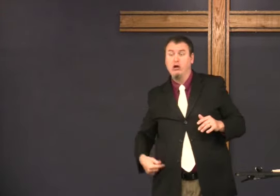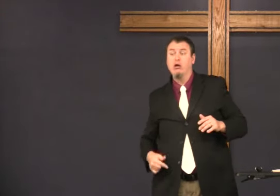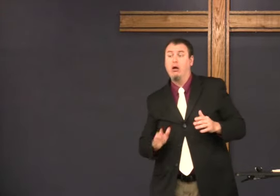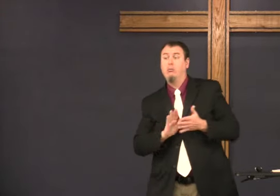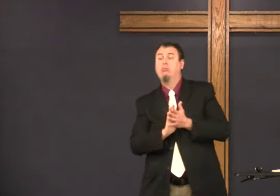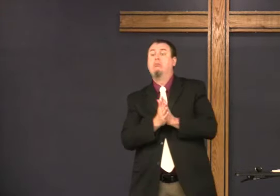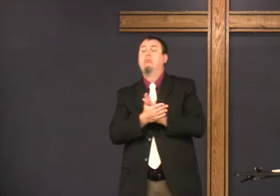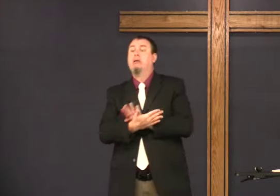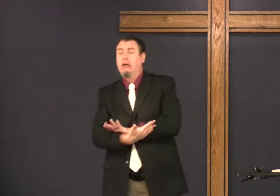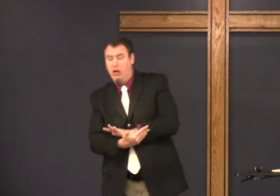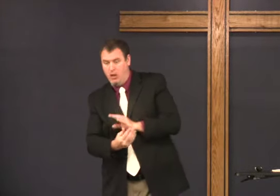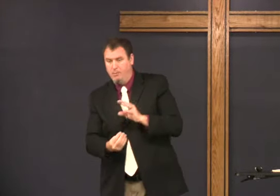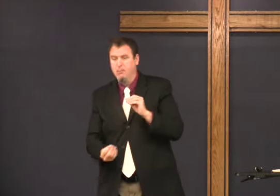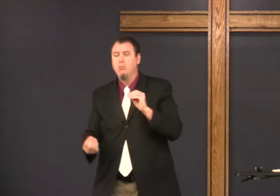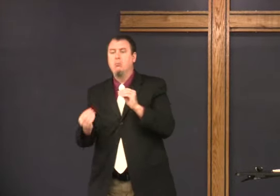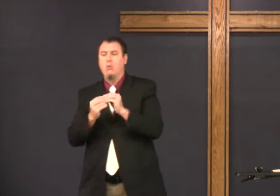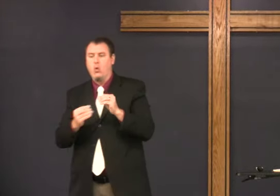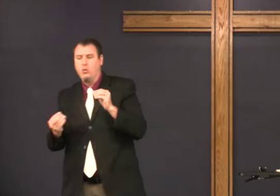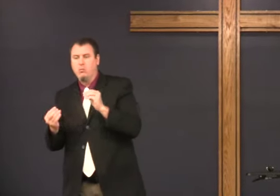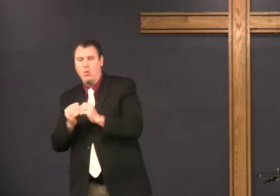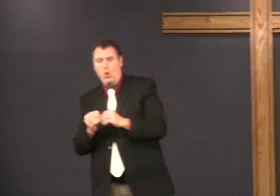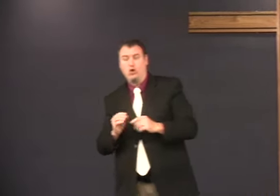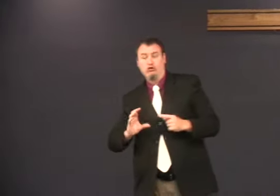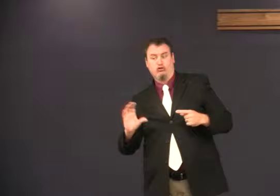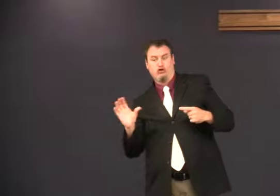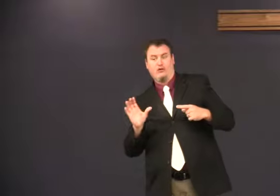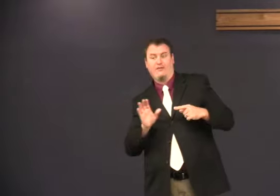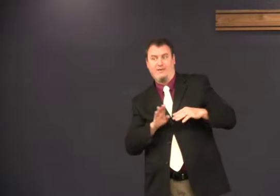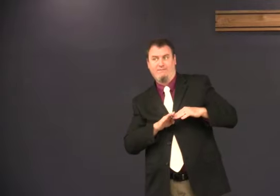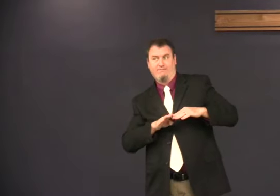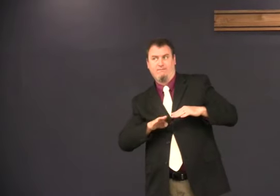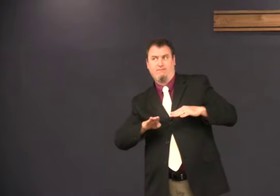looks like China's been coming more and more.